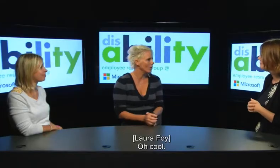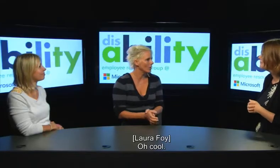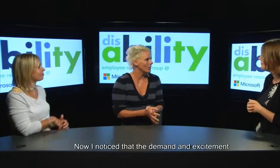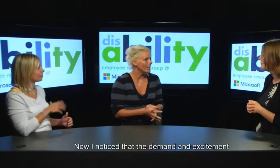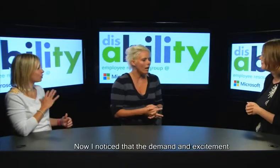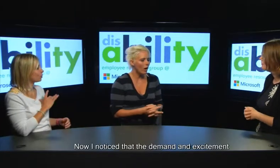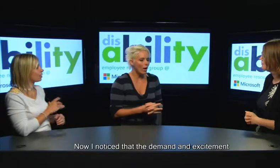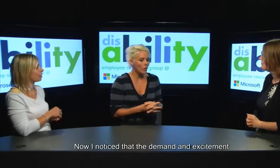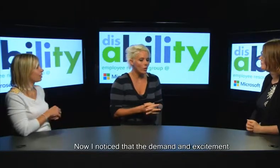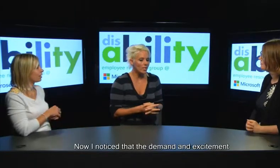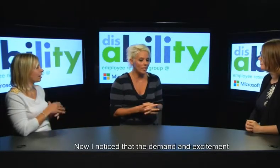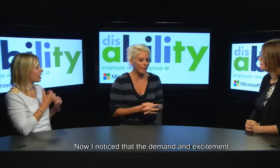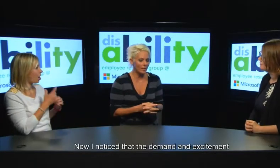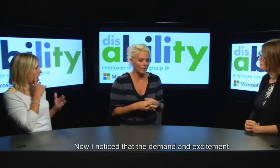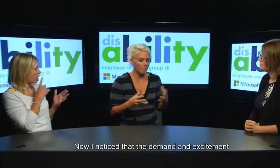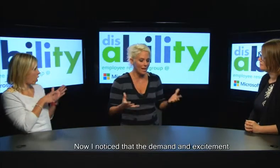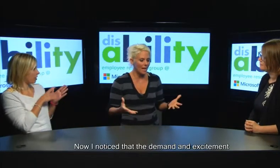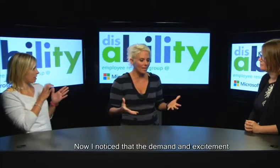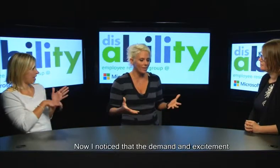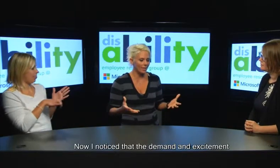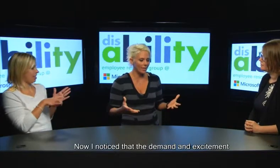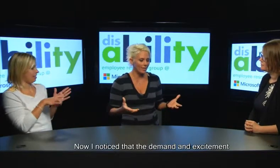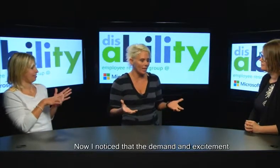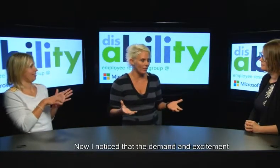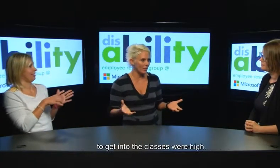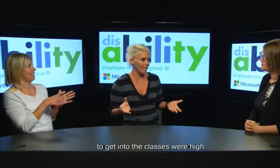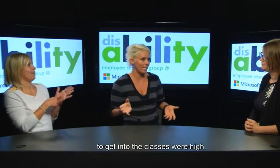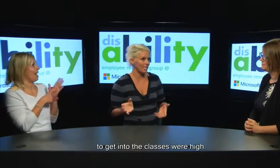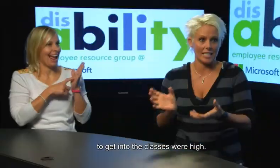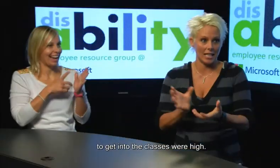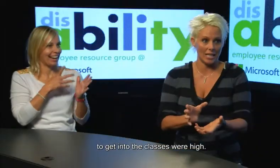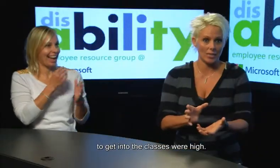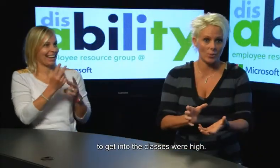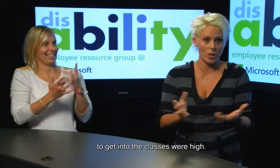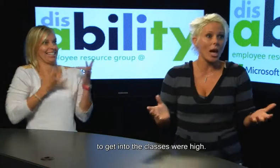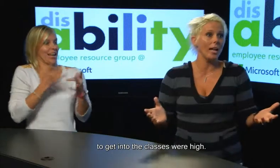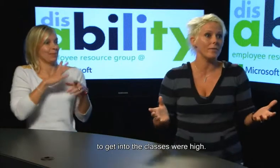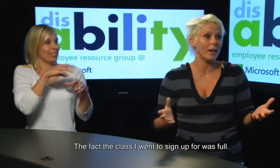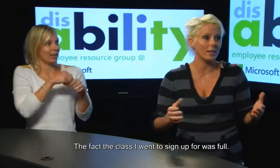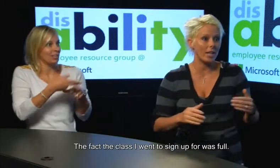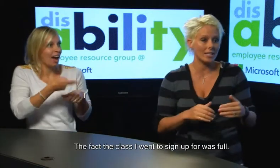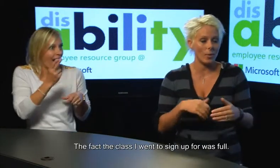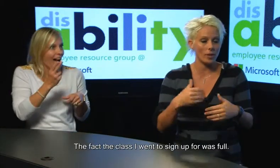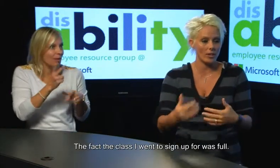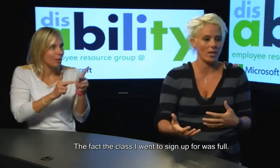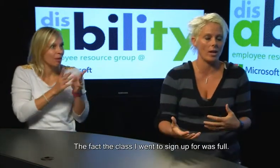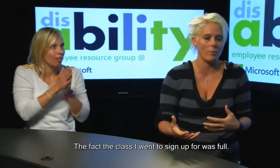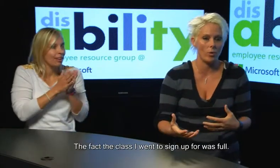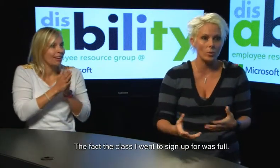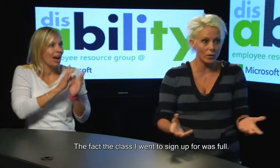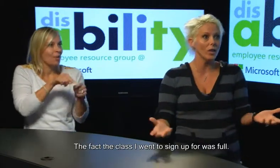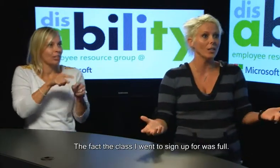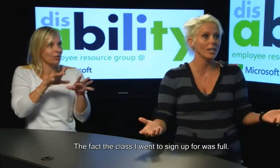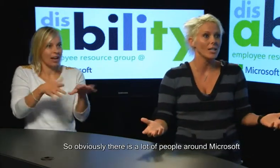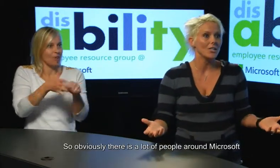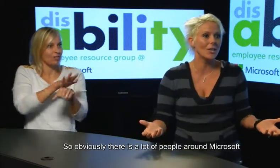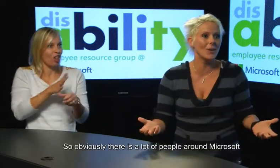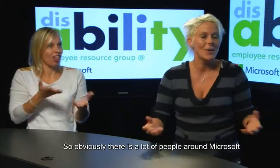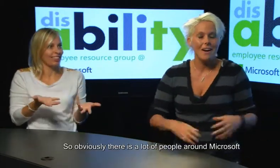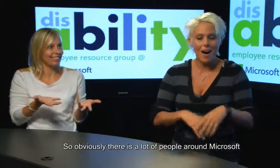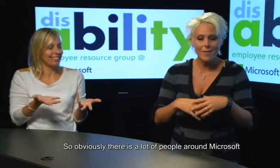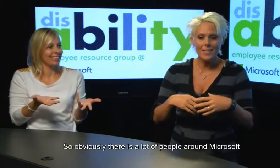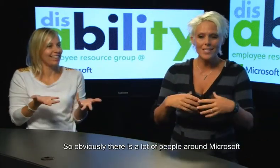oh cool now I noticed that the demand and excitement to get into the classes was high in fact the class I went to sign up for was full